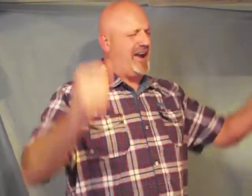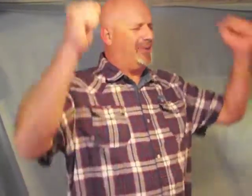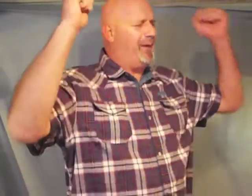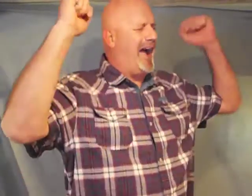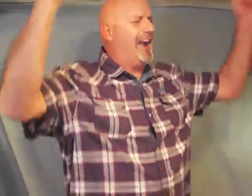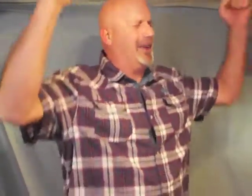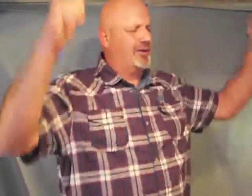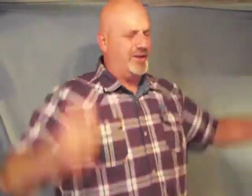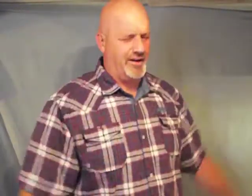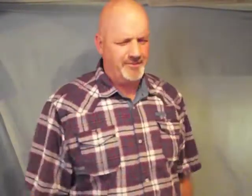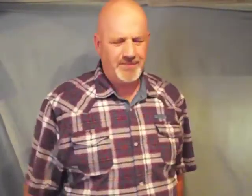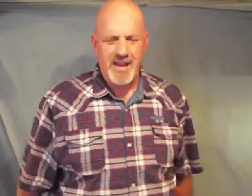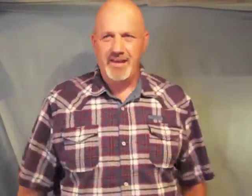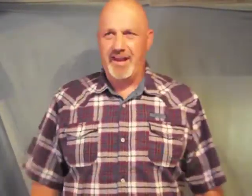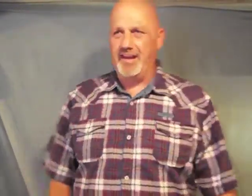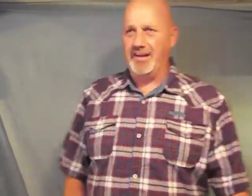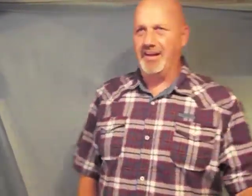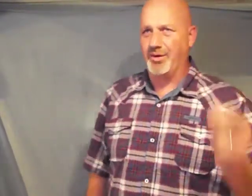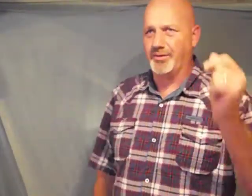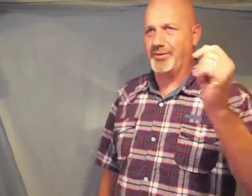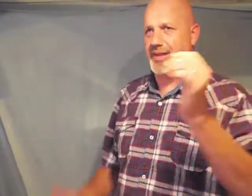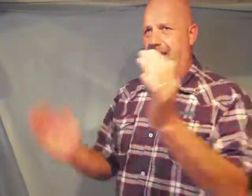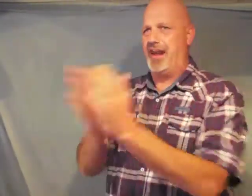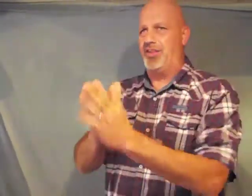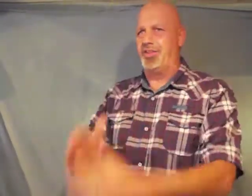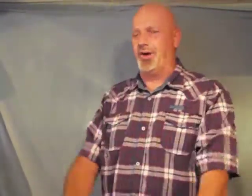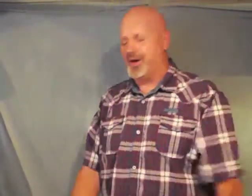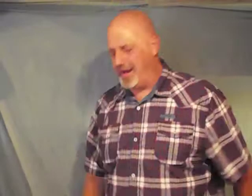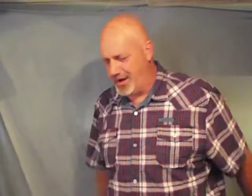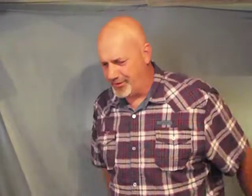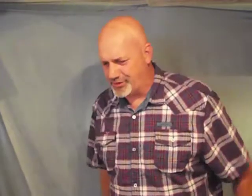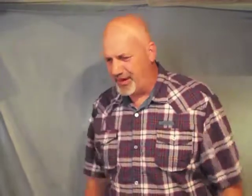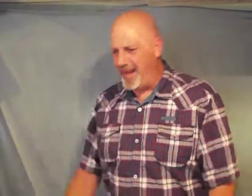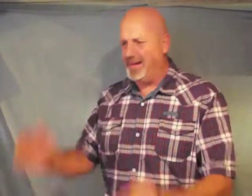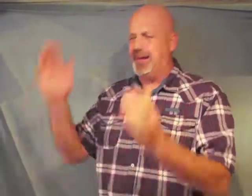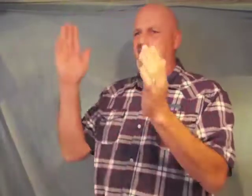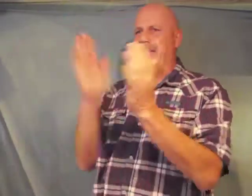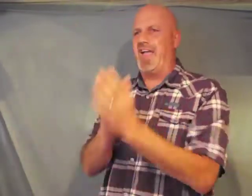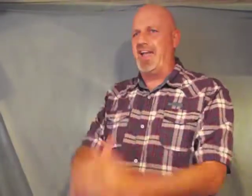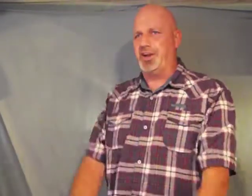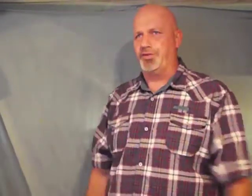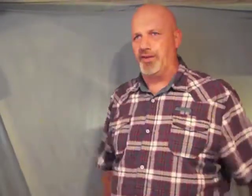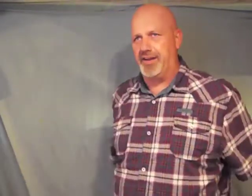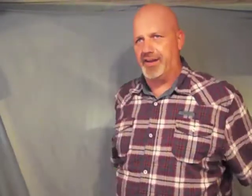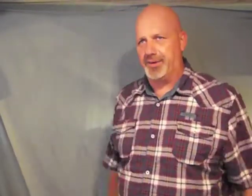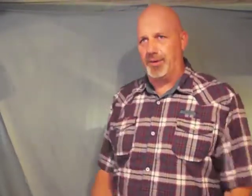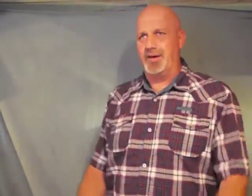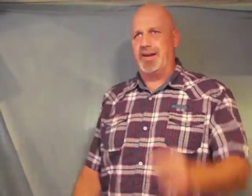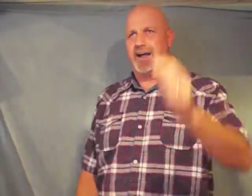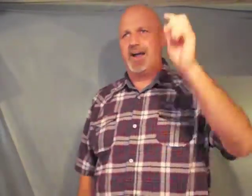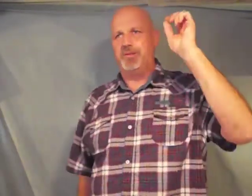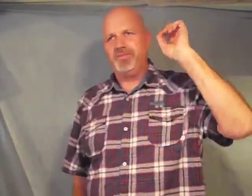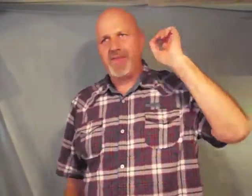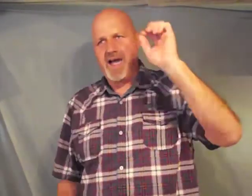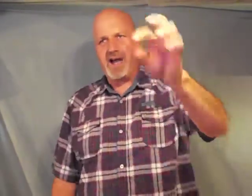hallelujah thank you Lord for that authority over Satan thank you for the authority God our